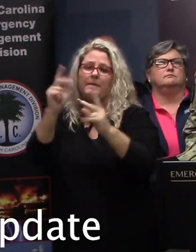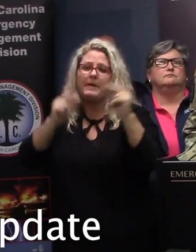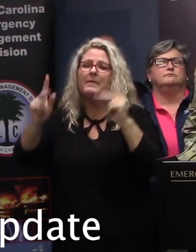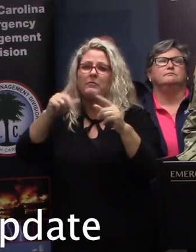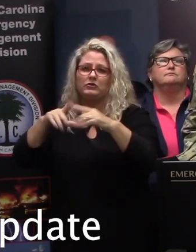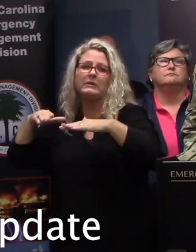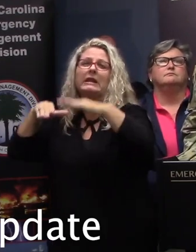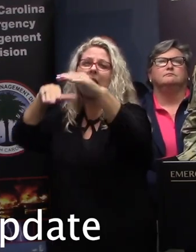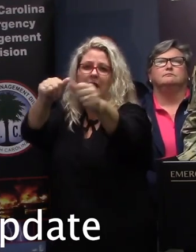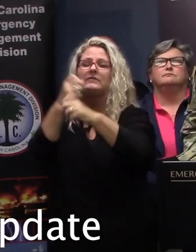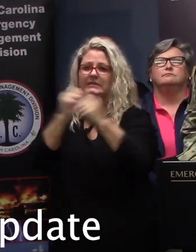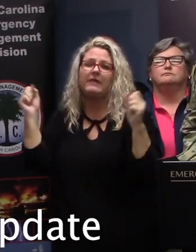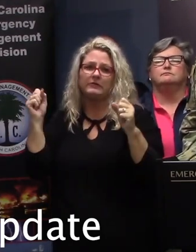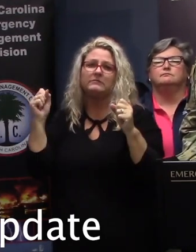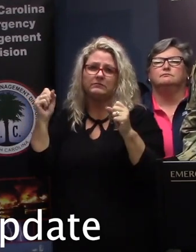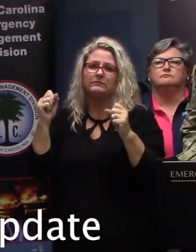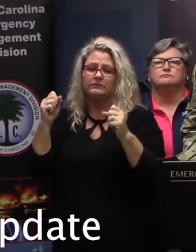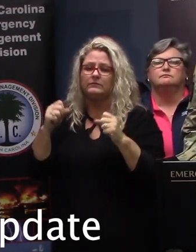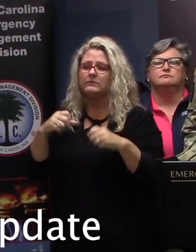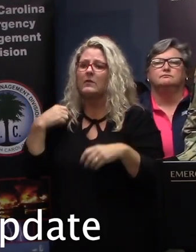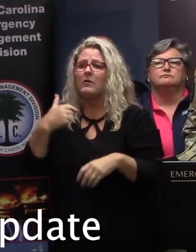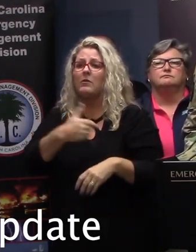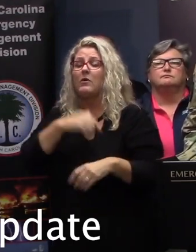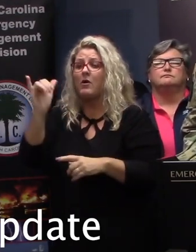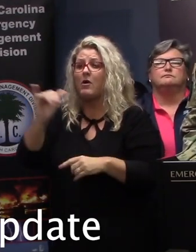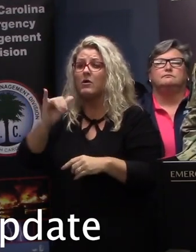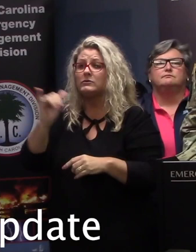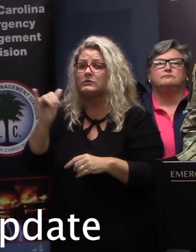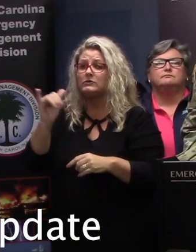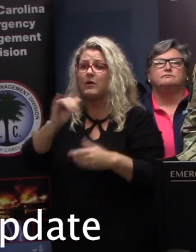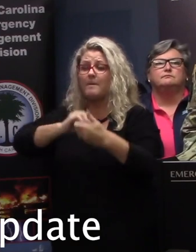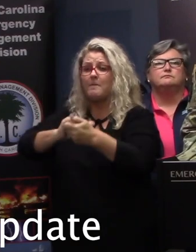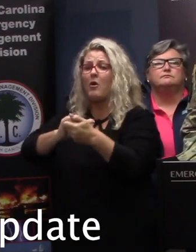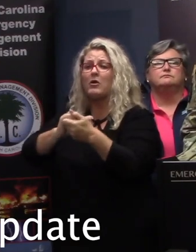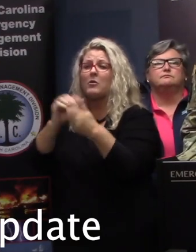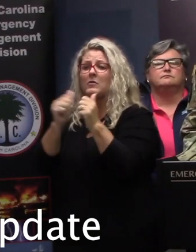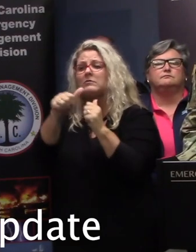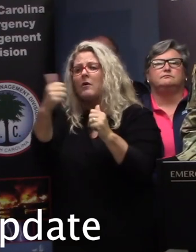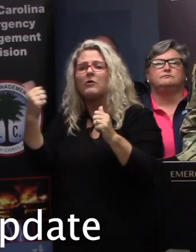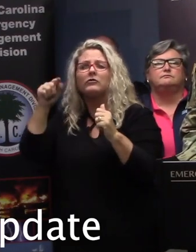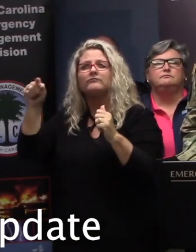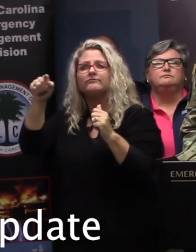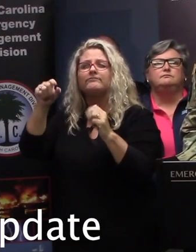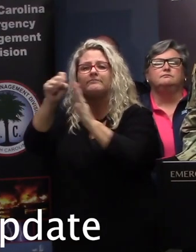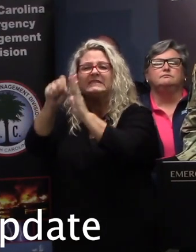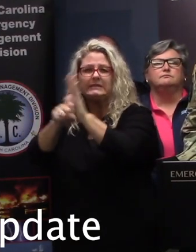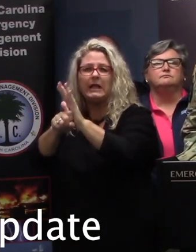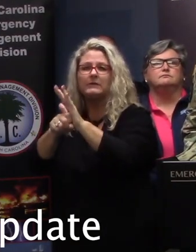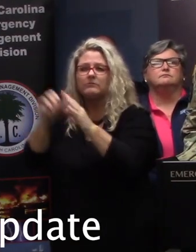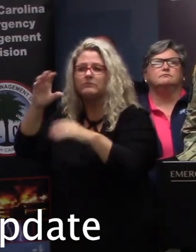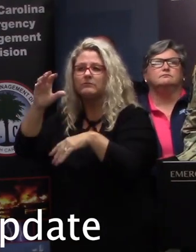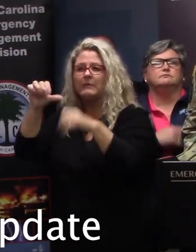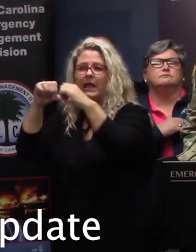area as described by the government. In addition, we're also partnering with our other state entities